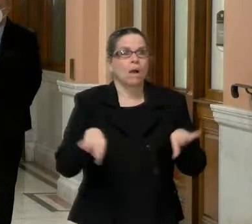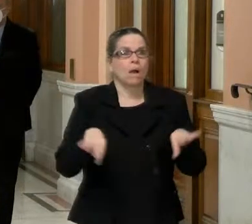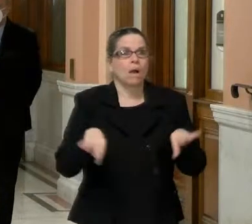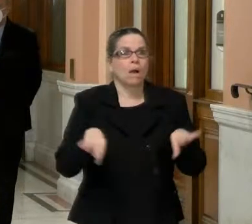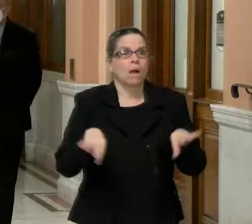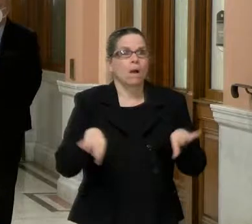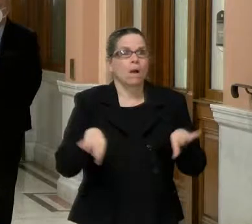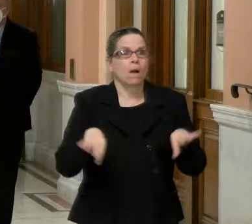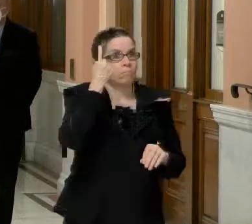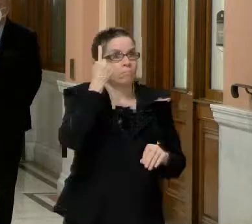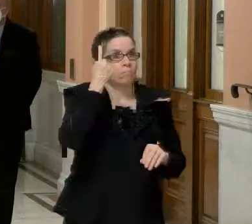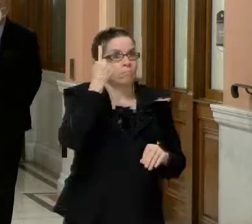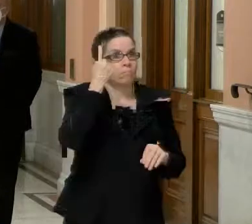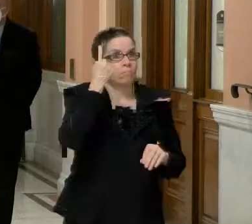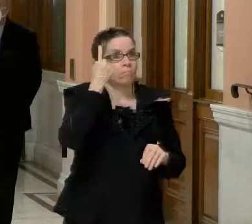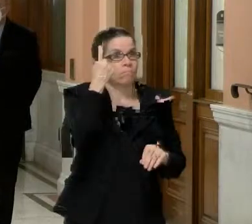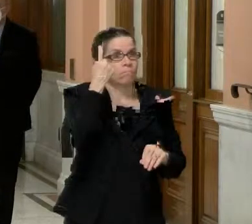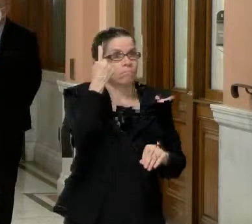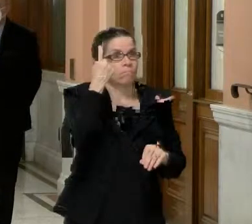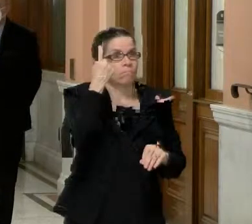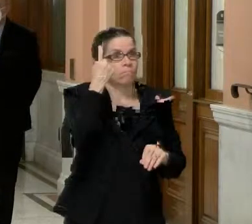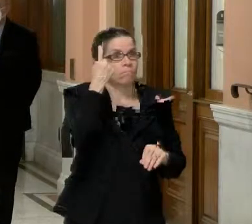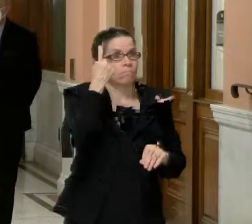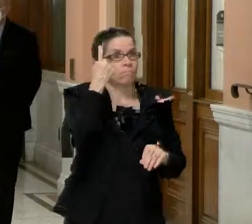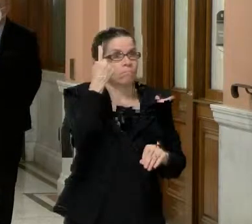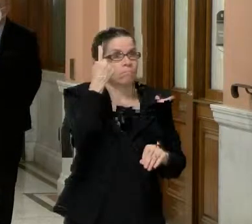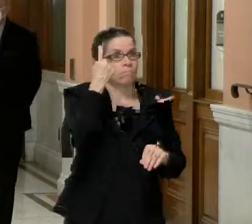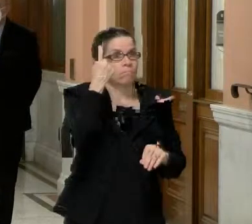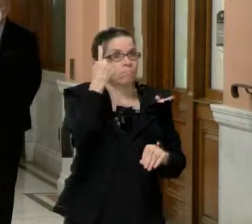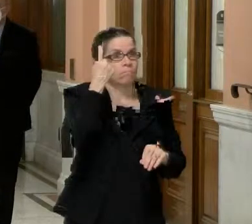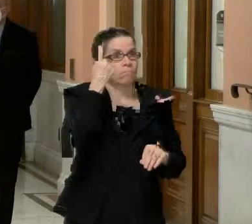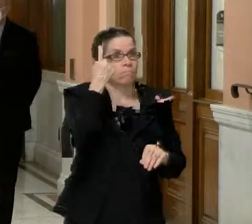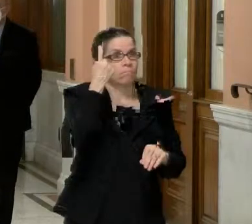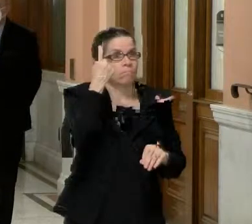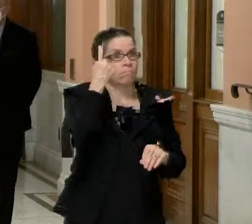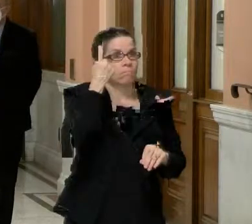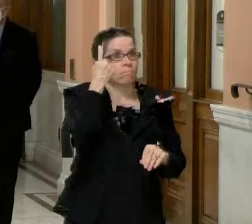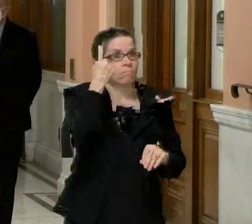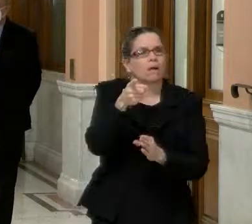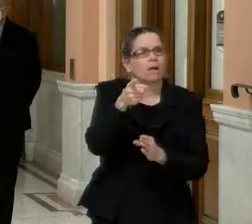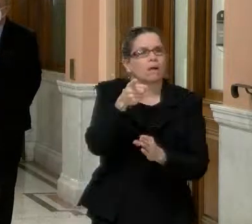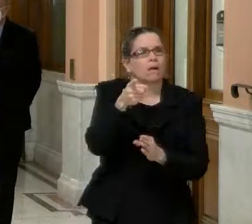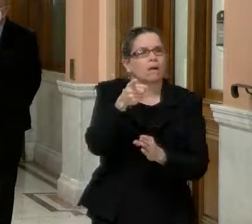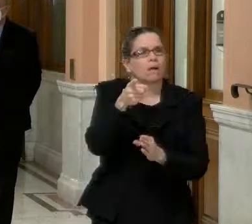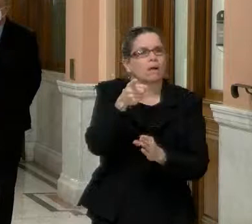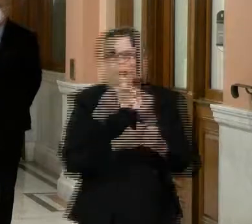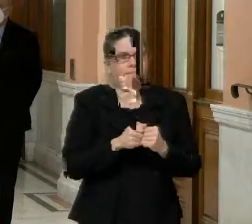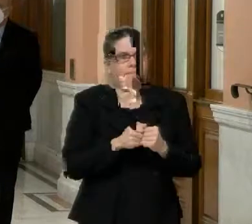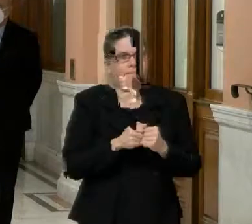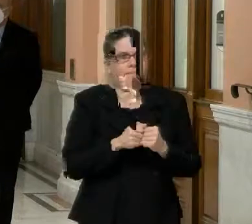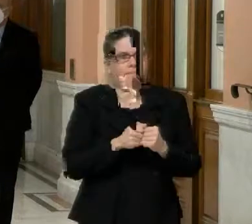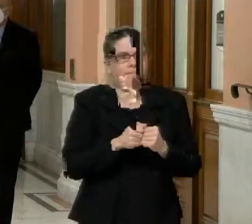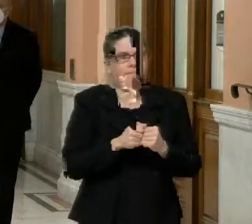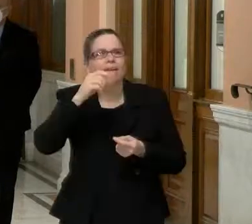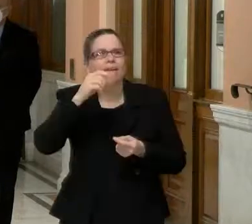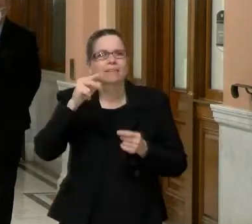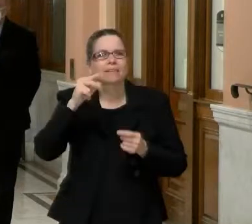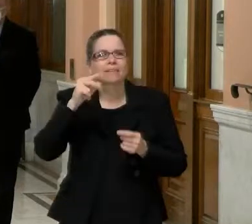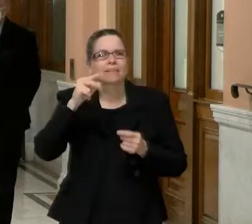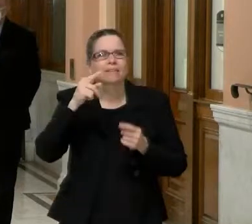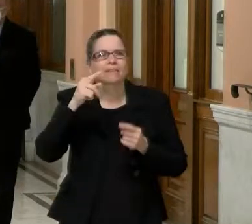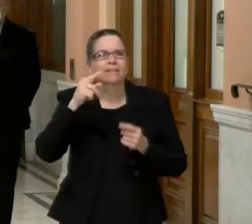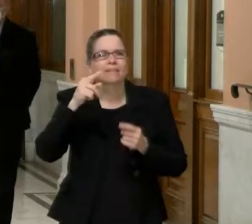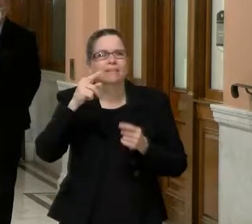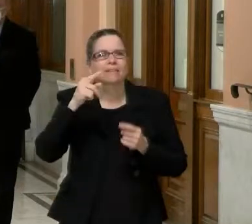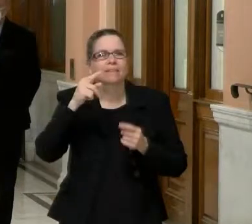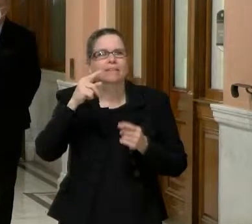a Claritin or Zyrtec or Allegra just to reduce the likelihood that you would get a strong reaction. Um,